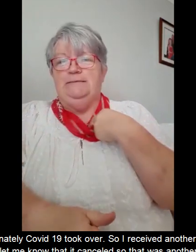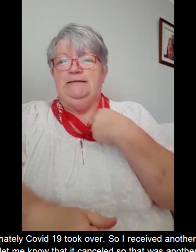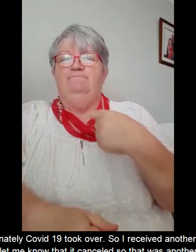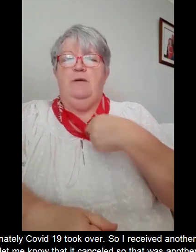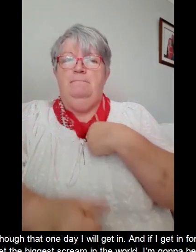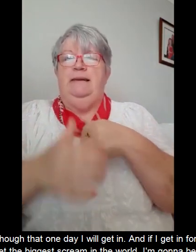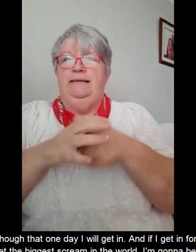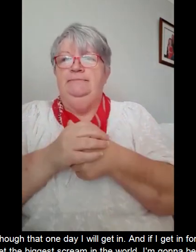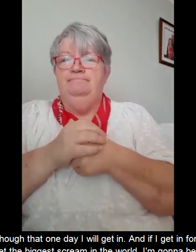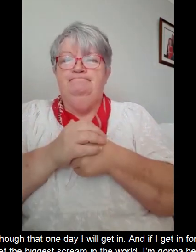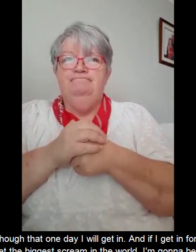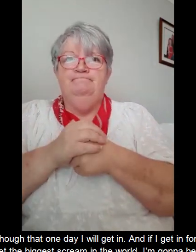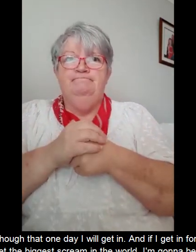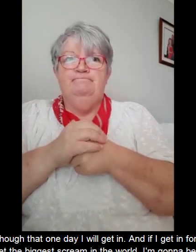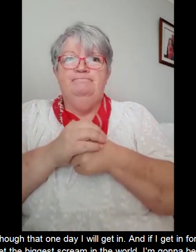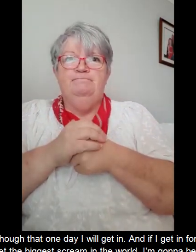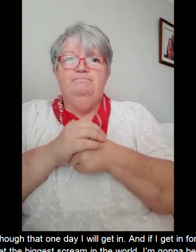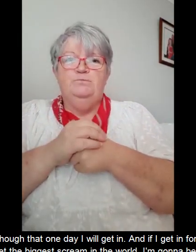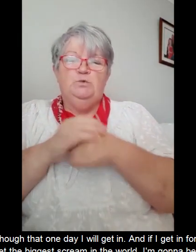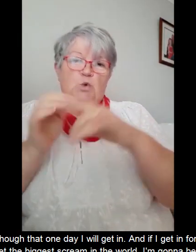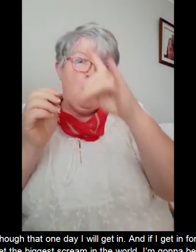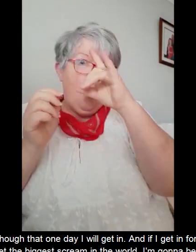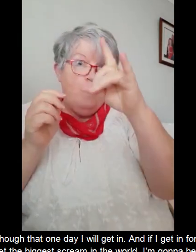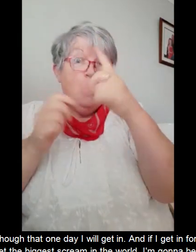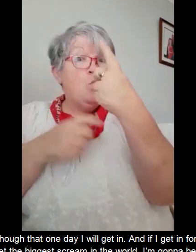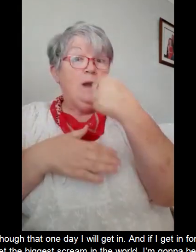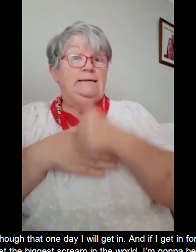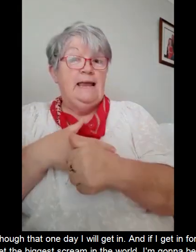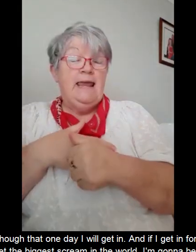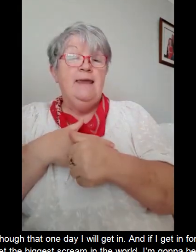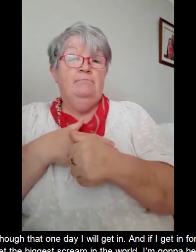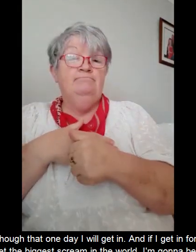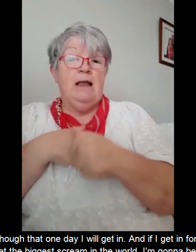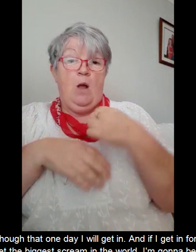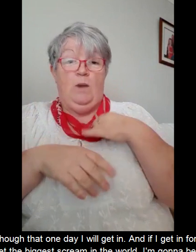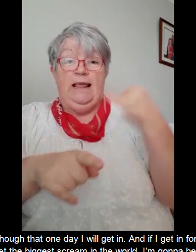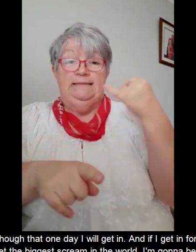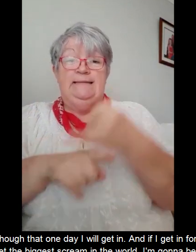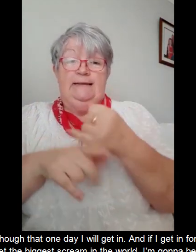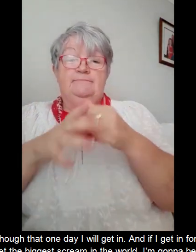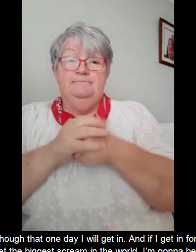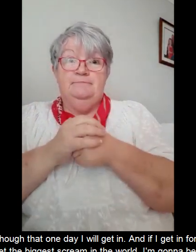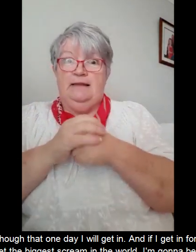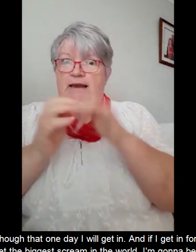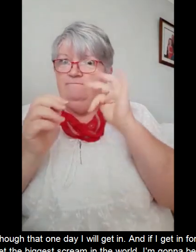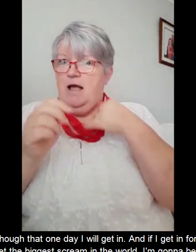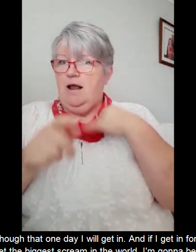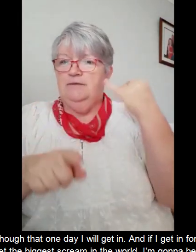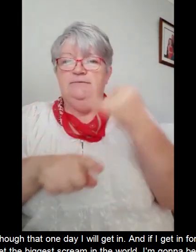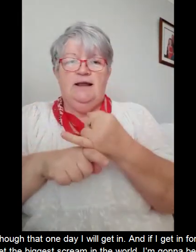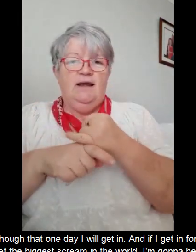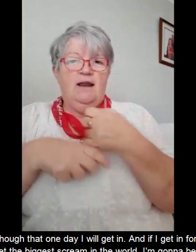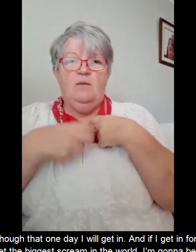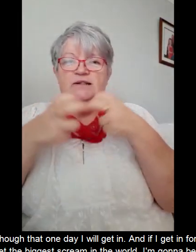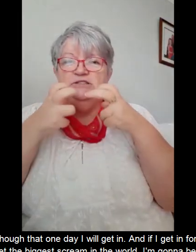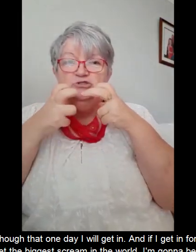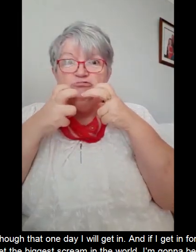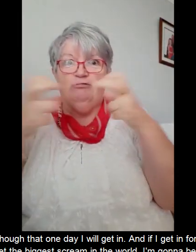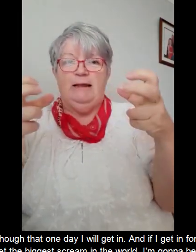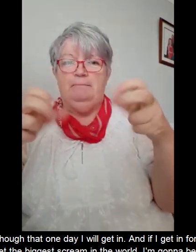So I am hoping though that one day I will get in and if I get in for jury service I'm going to let the biggest scream in the world. I'm to